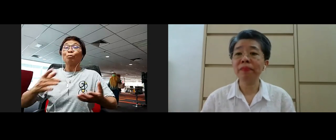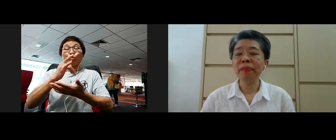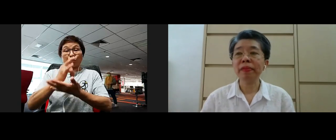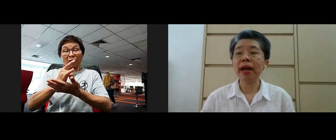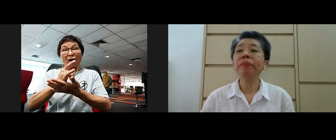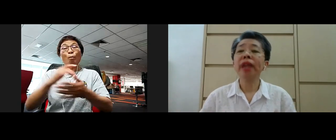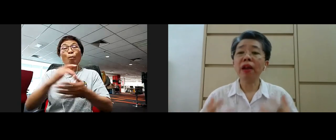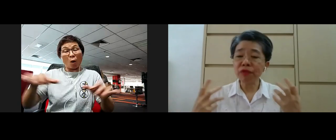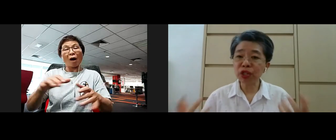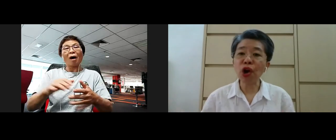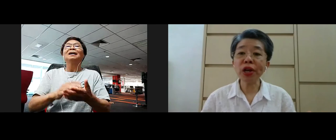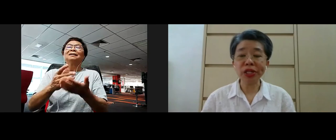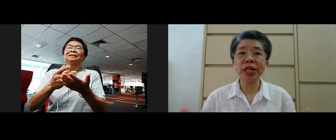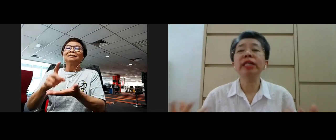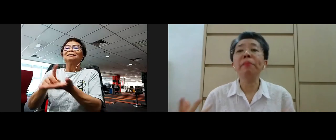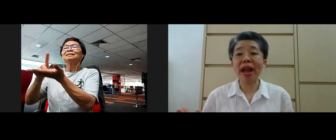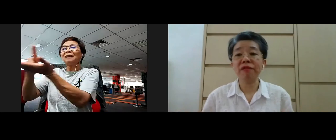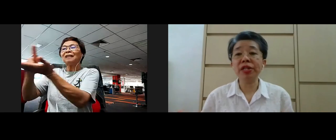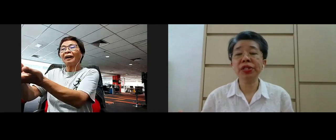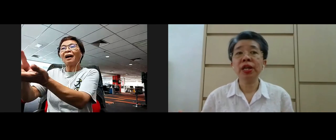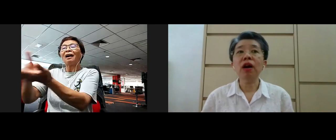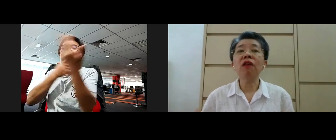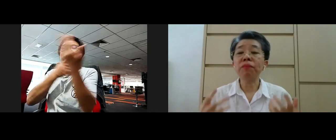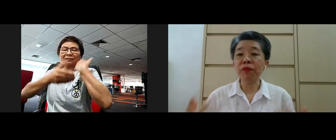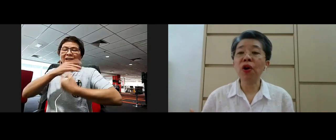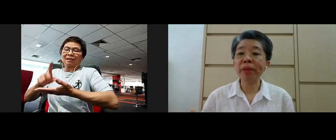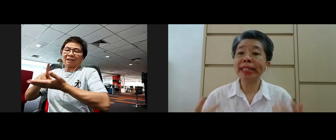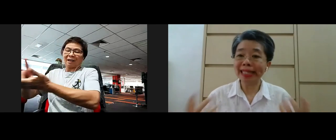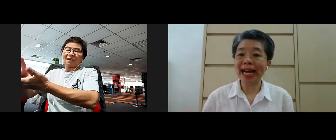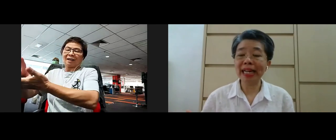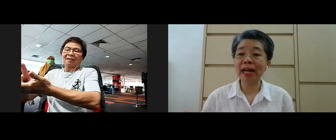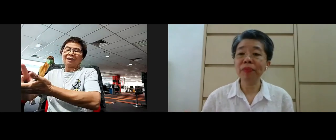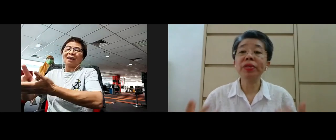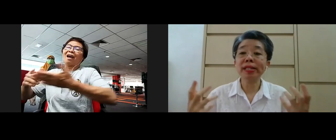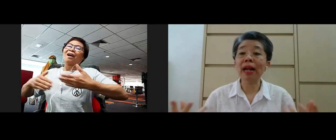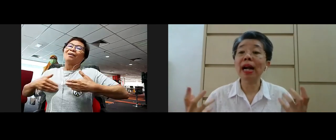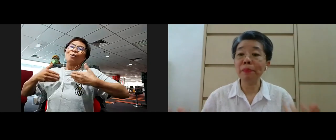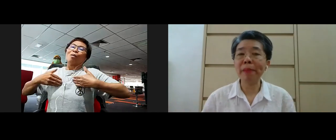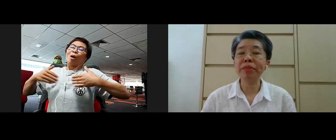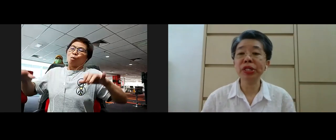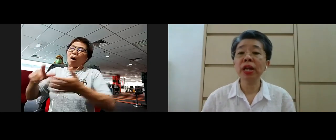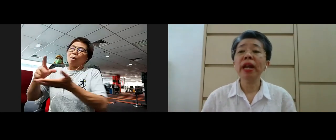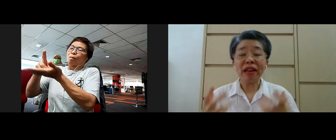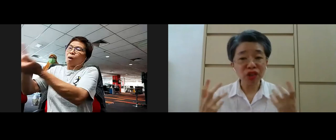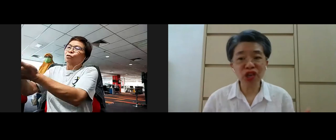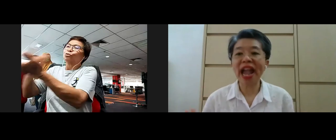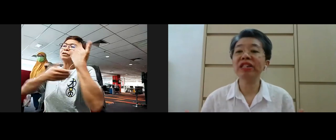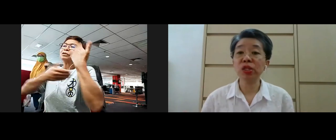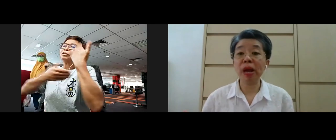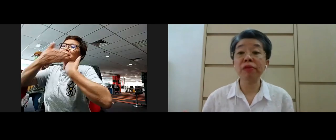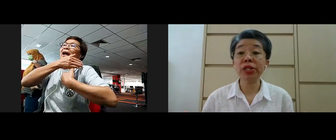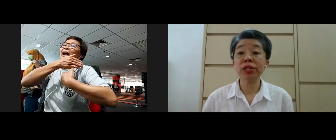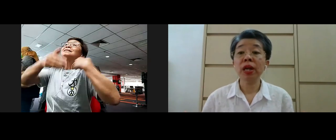sangha yeah and rejoice in the merits of performing the dhana to the sangha members and